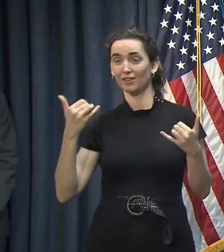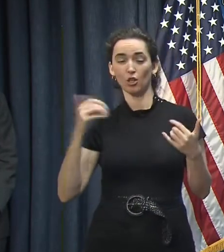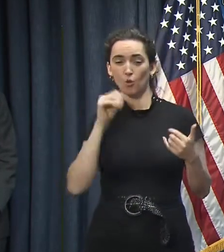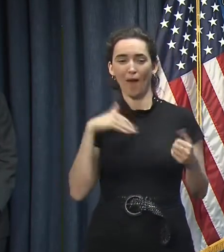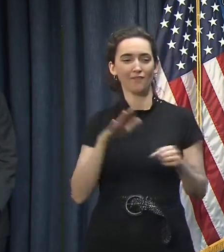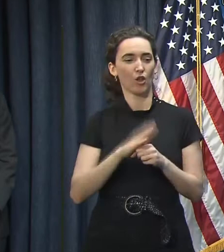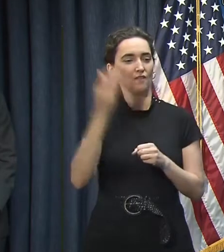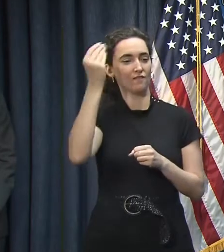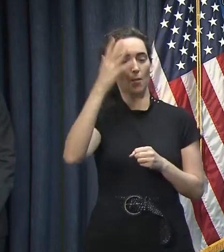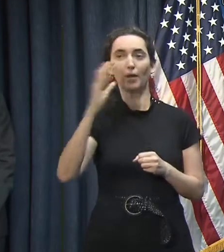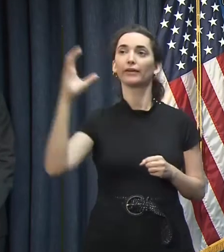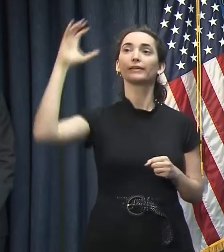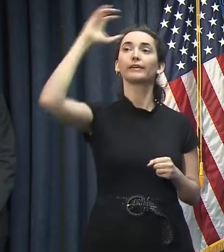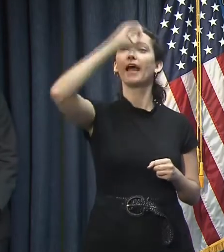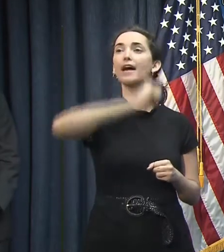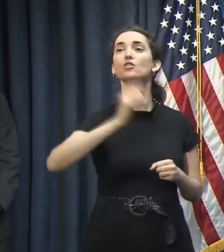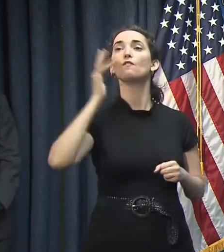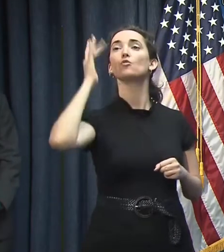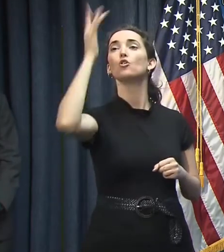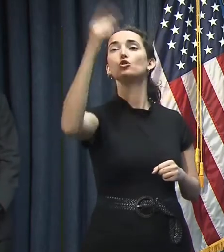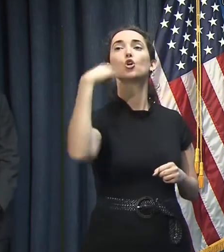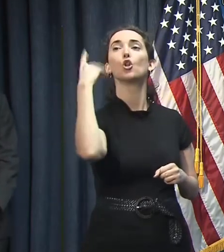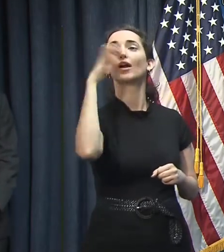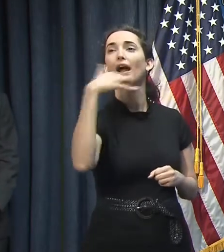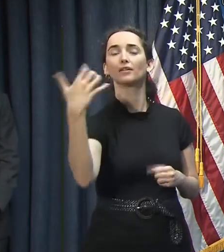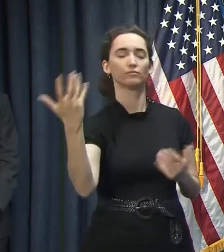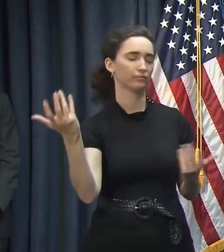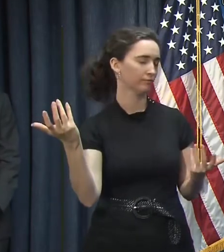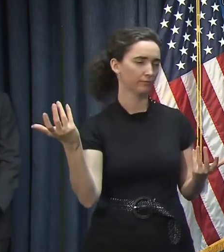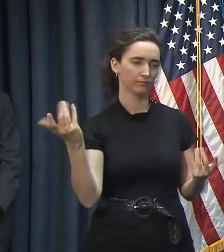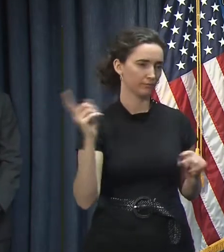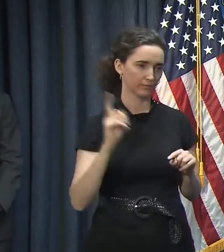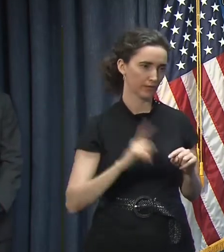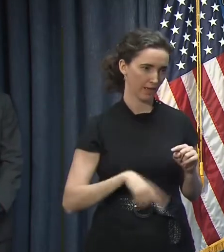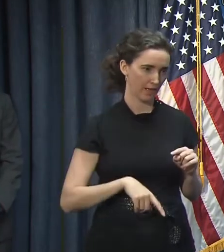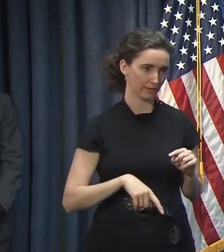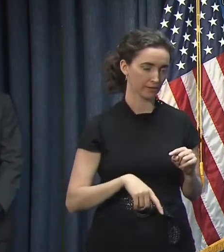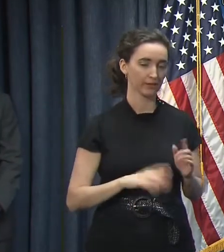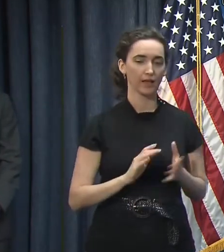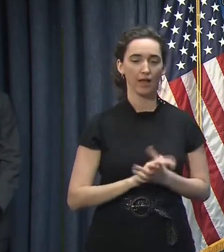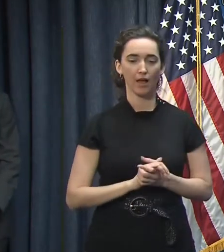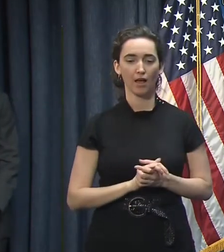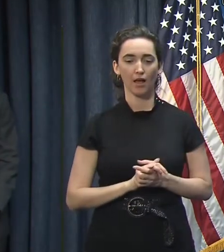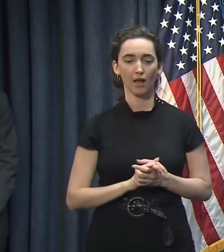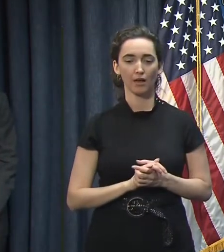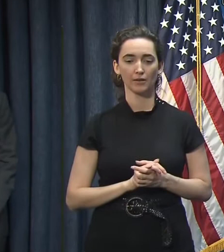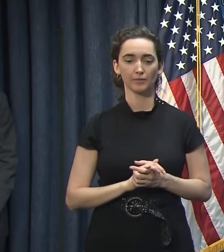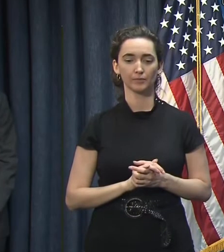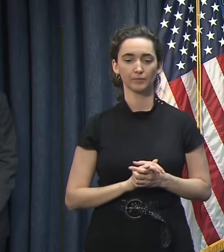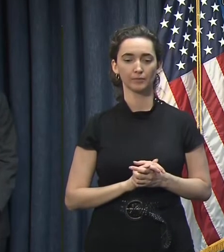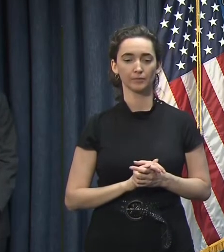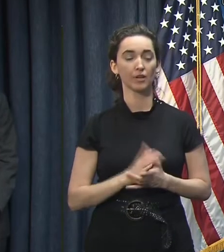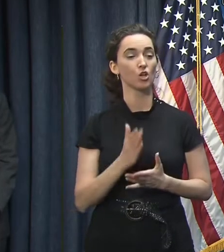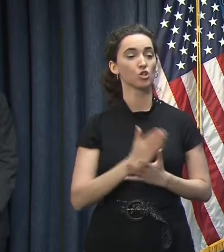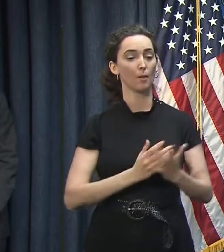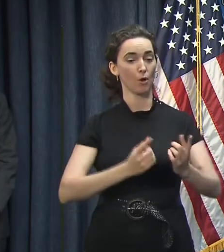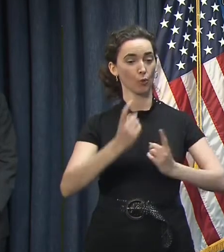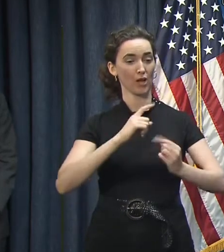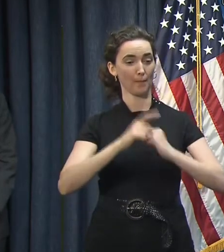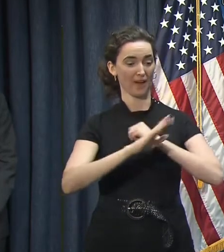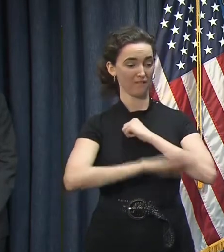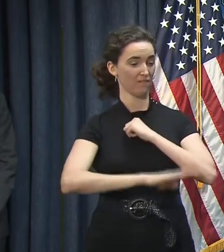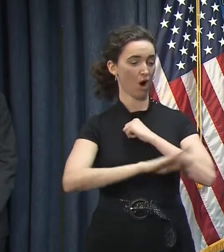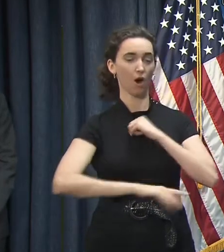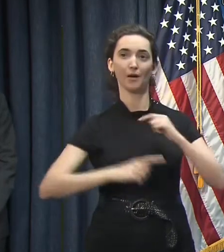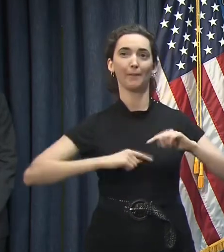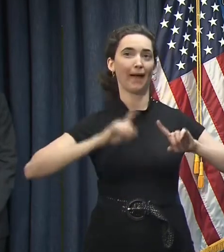a guess as to what the circumstances are going to be at that point in time. You know, I've declined to answer questions about what this fall is going to